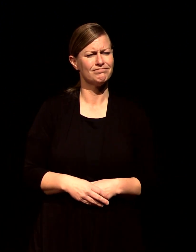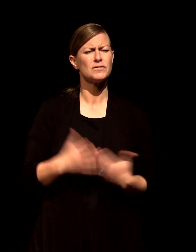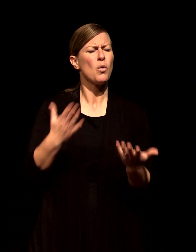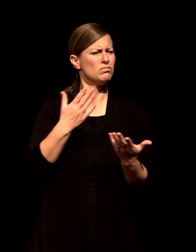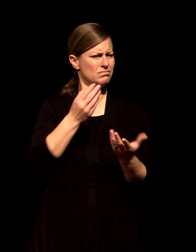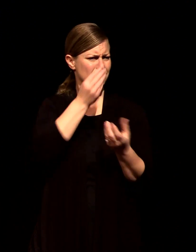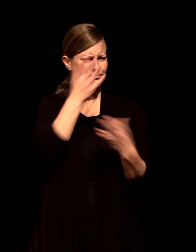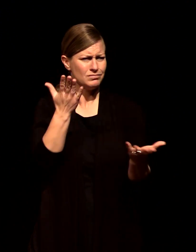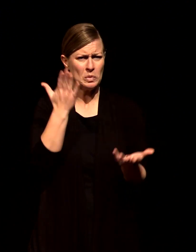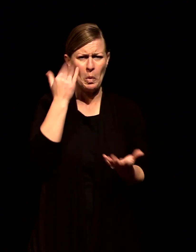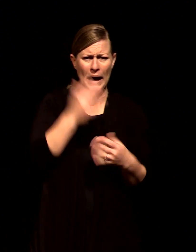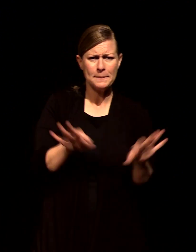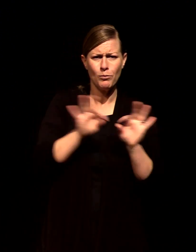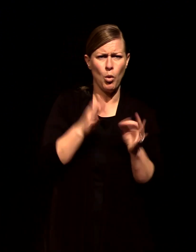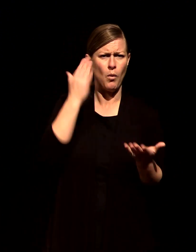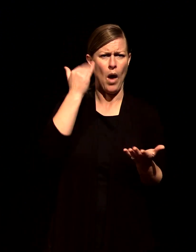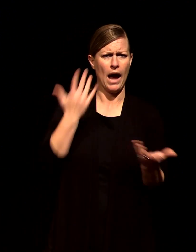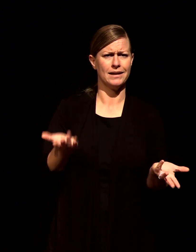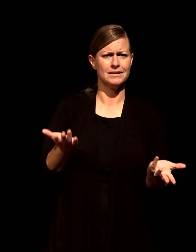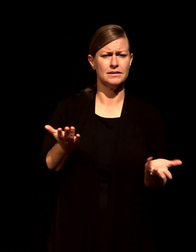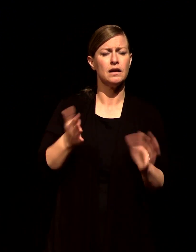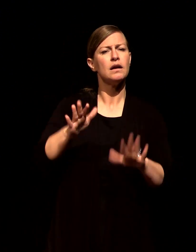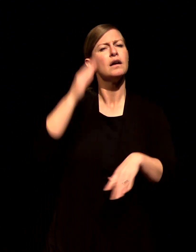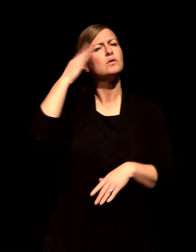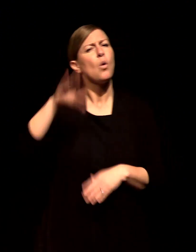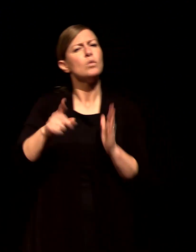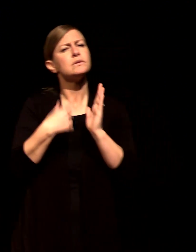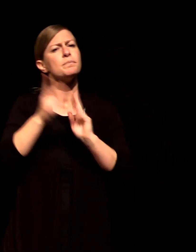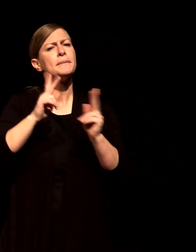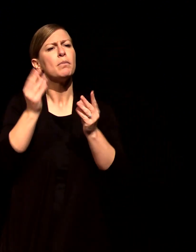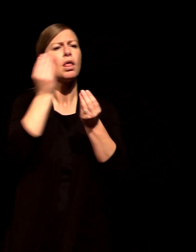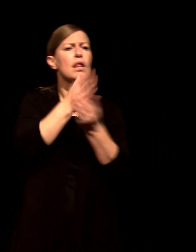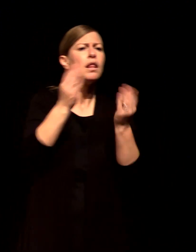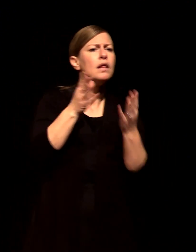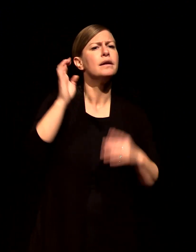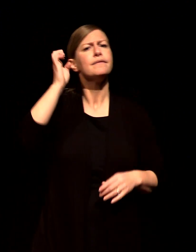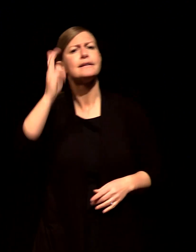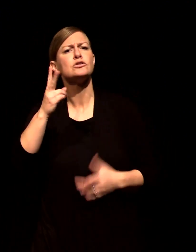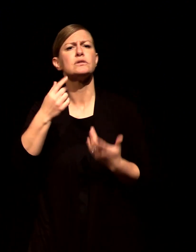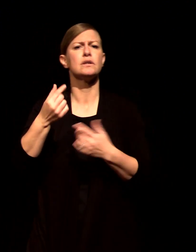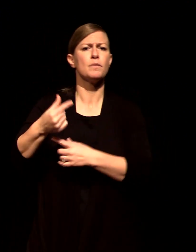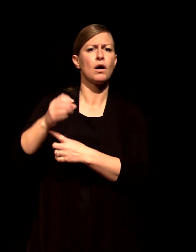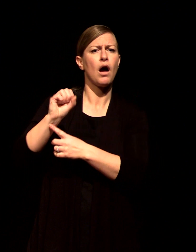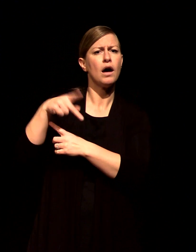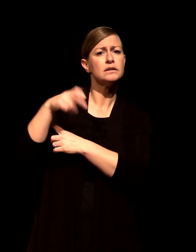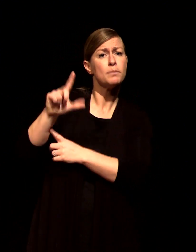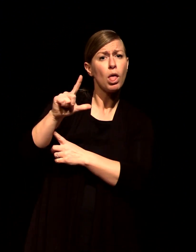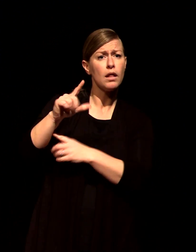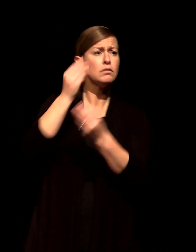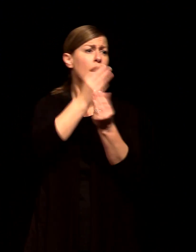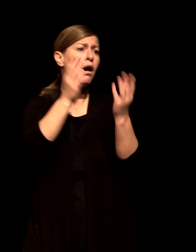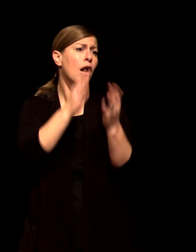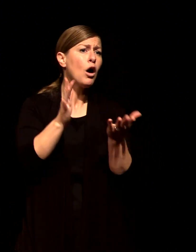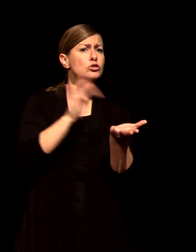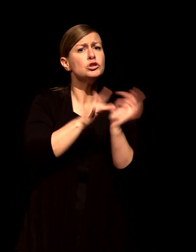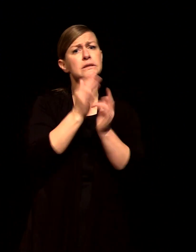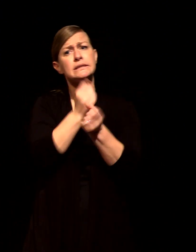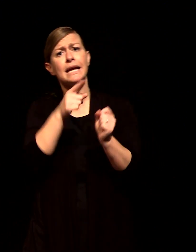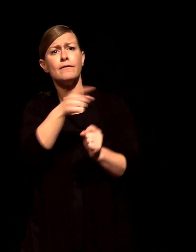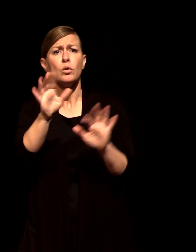not characterized by this overwhelming joy is not the gospel it's important because if